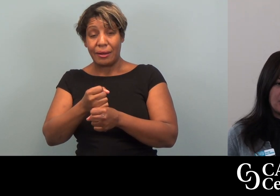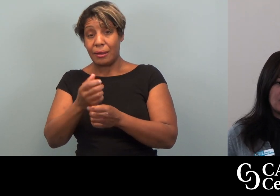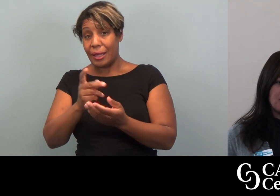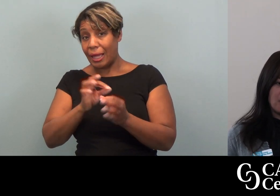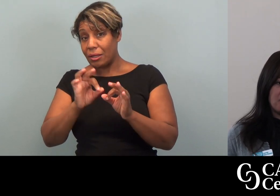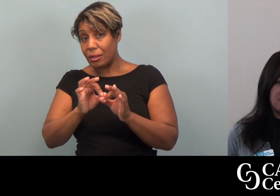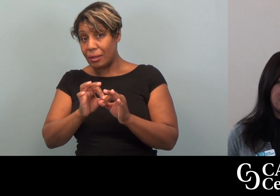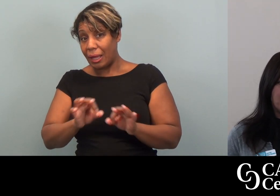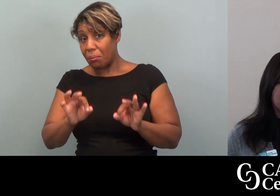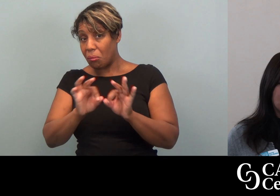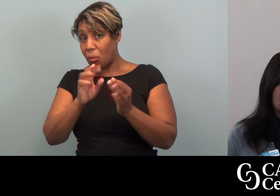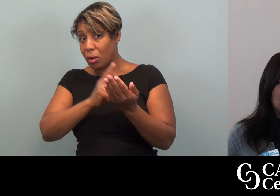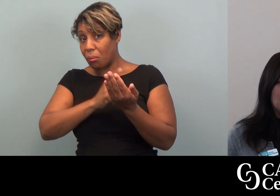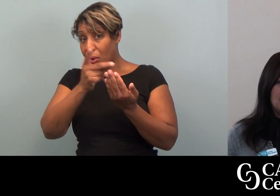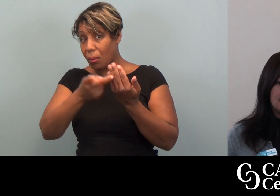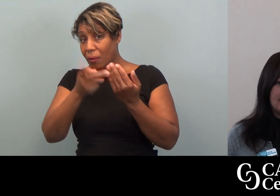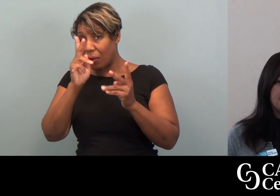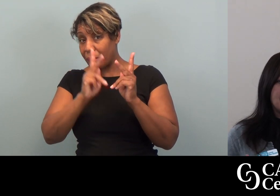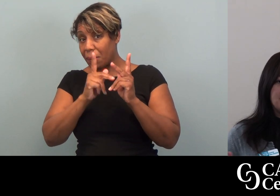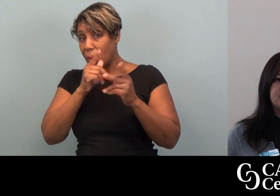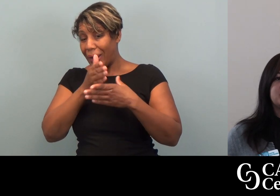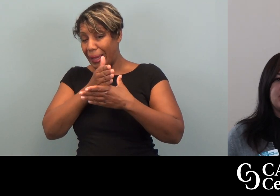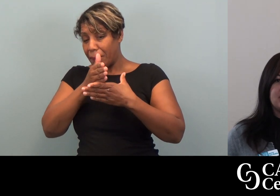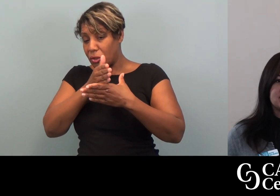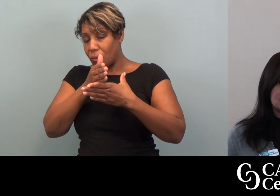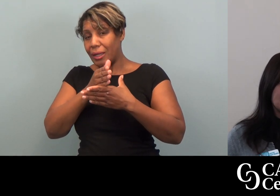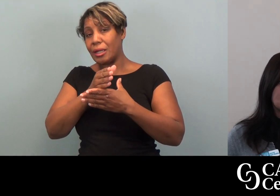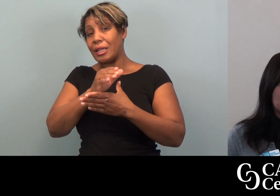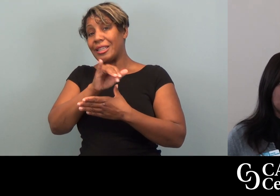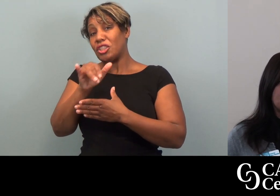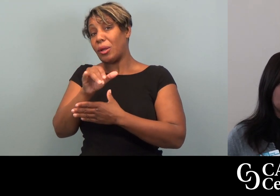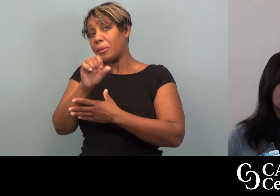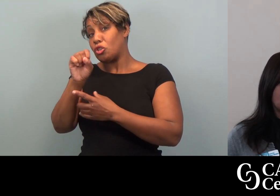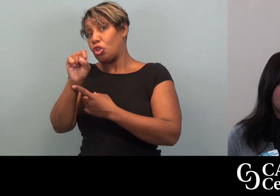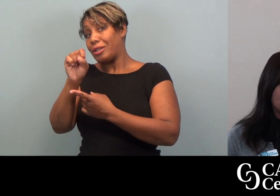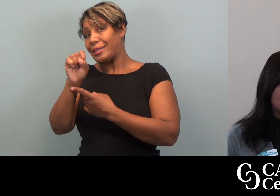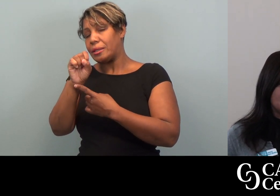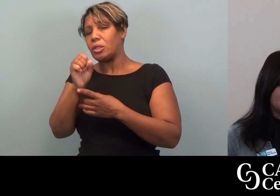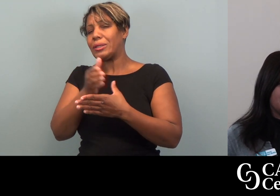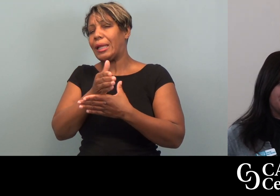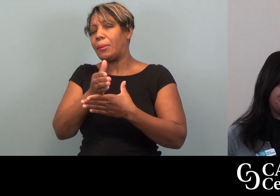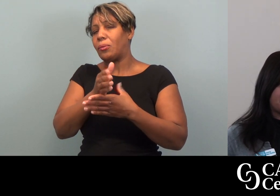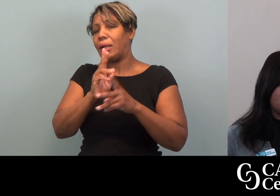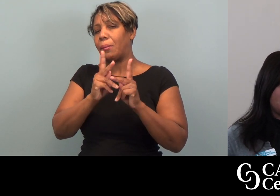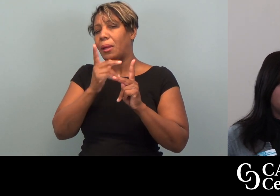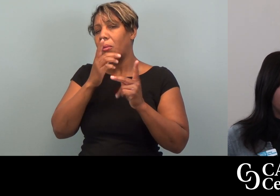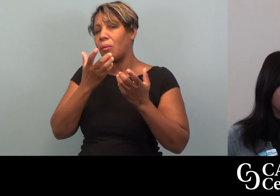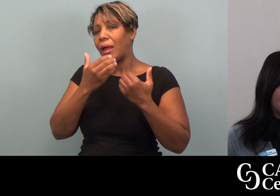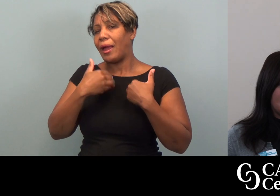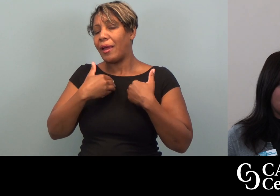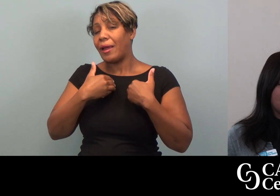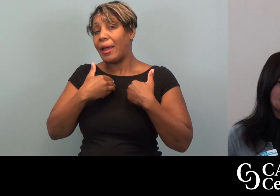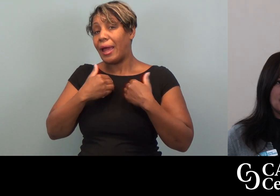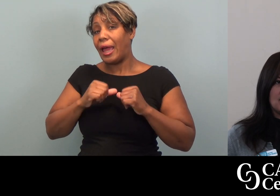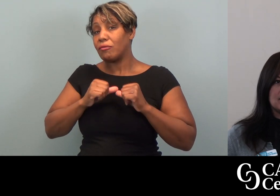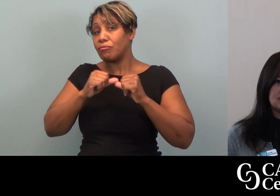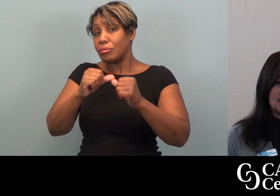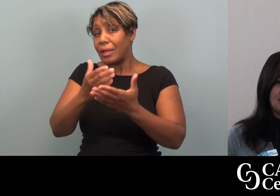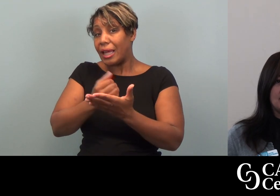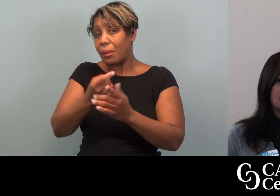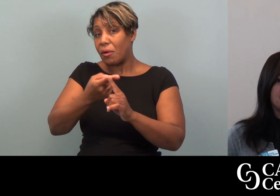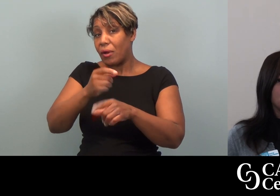An important program for folks that are kind of in between. There's a sweet spot with Jumpstart. So, folks that have